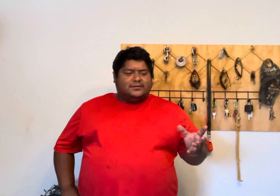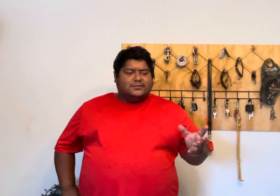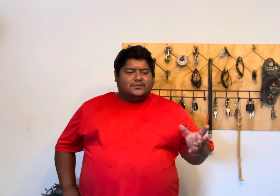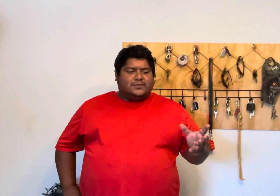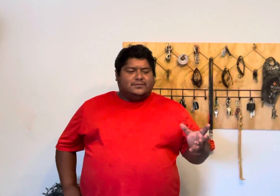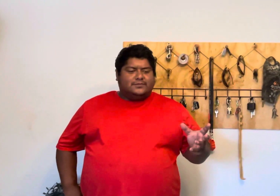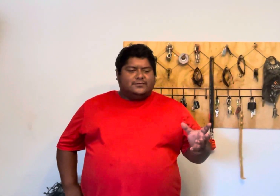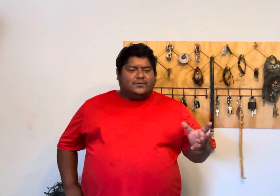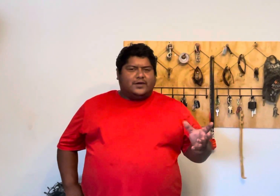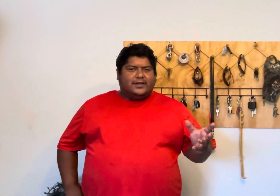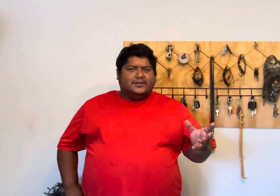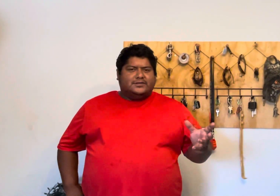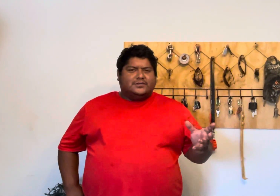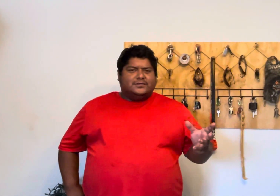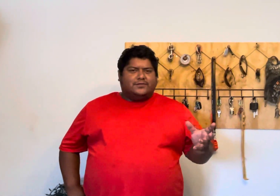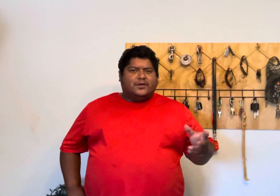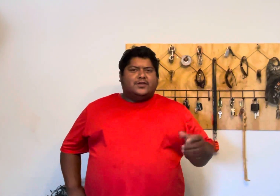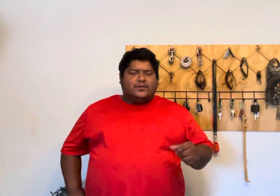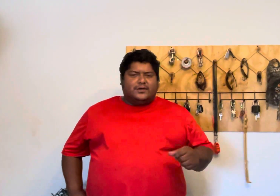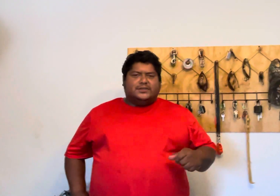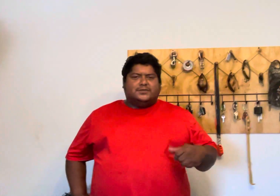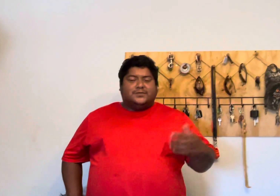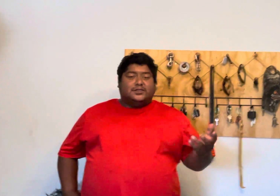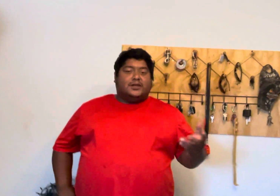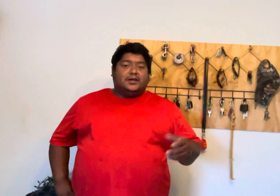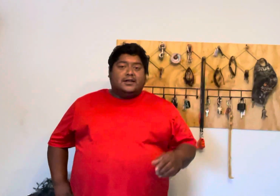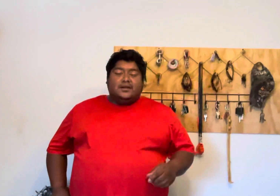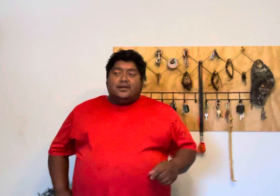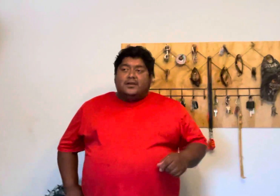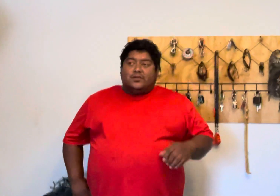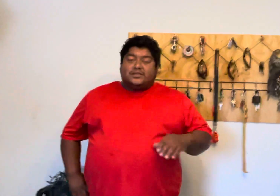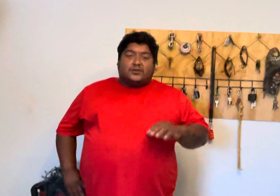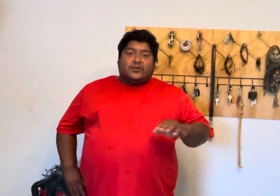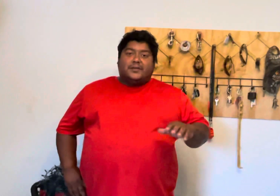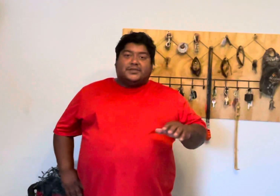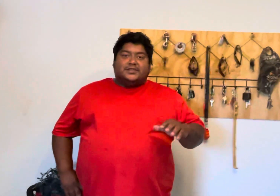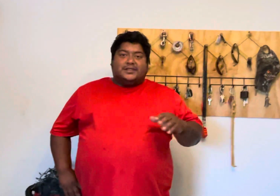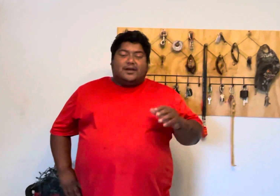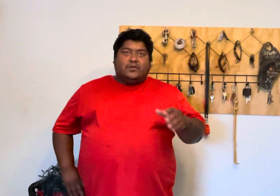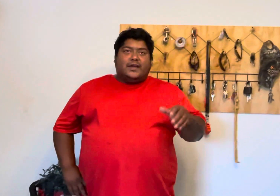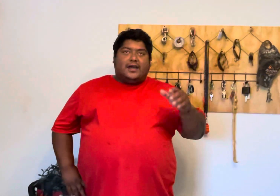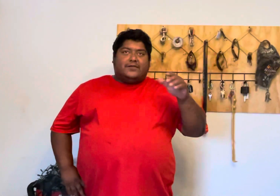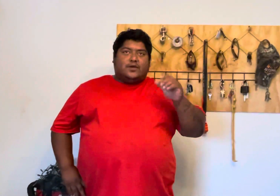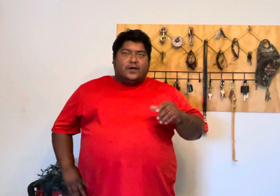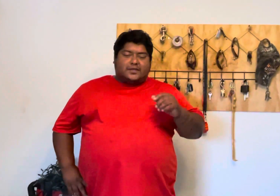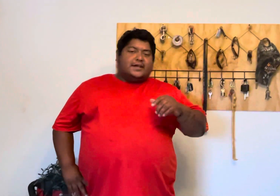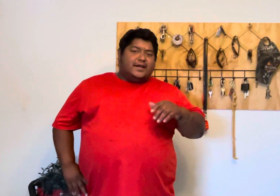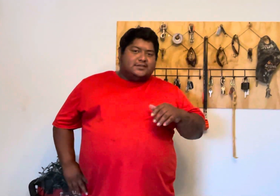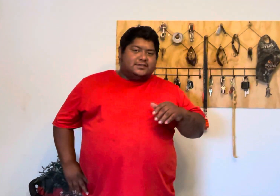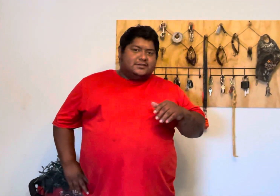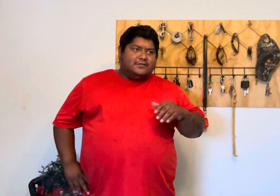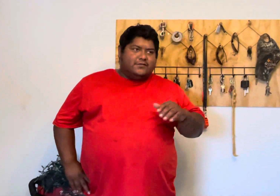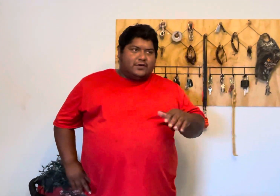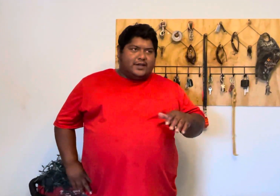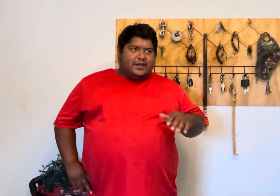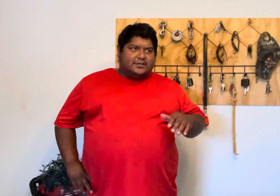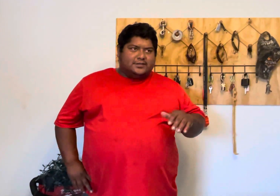what 42 inch 42 inch bush hog which is a great machine now we have a quick attach 48 inch